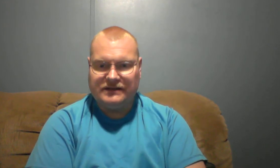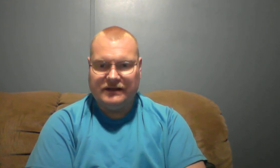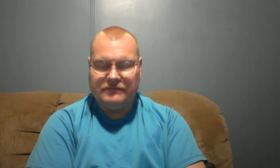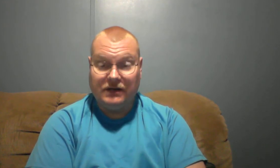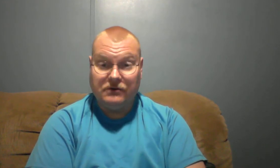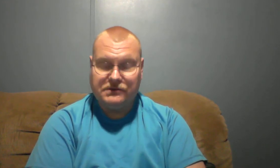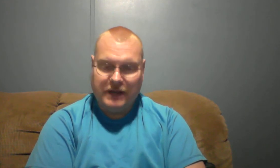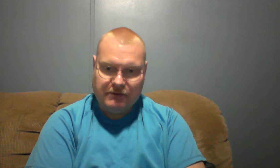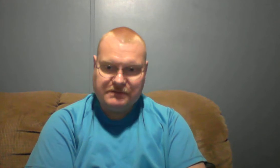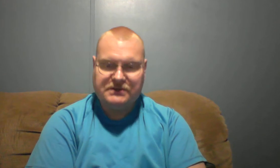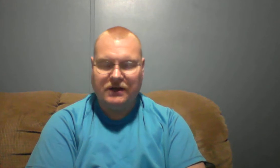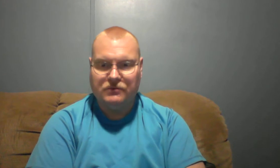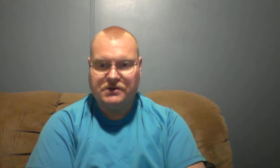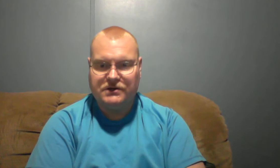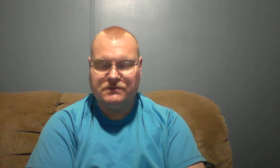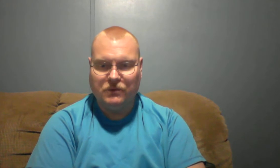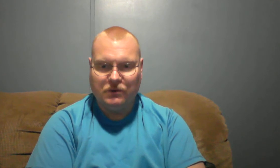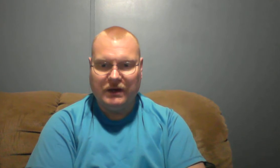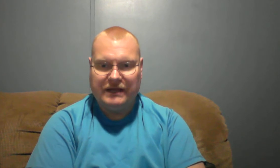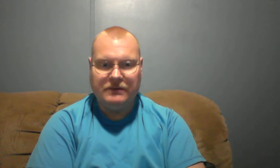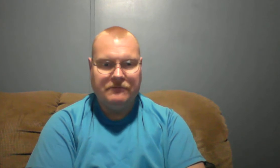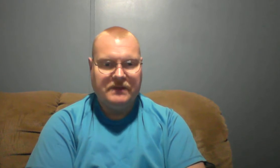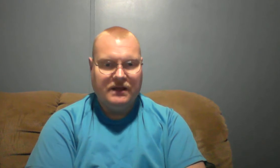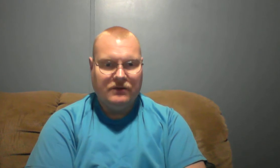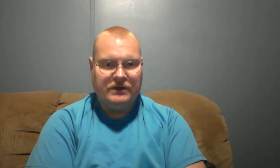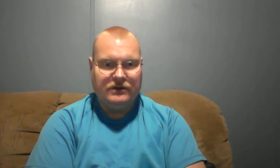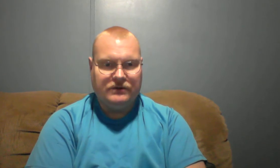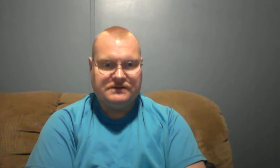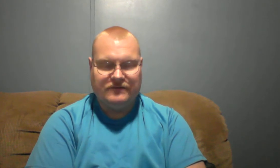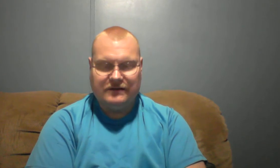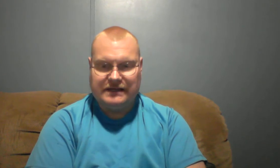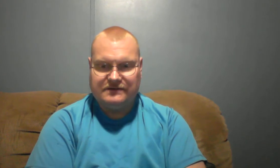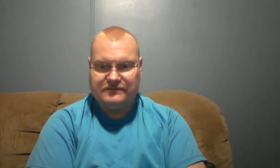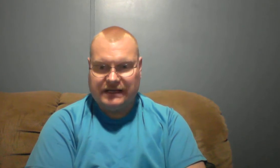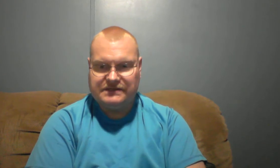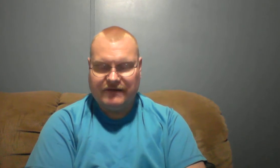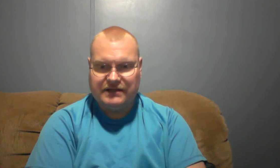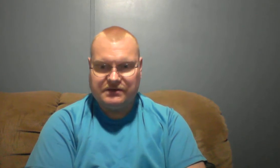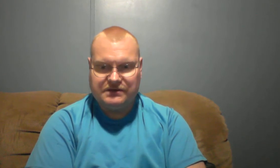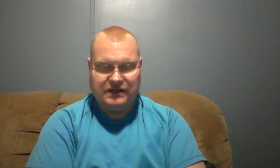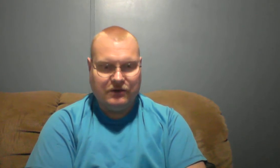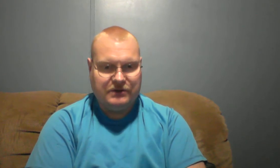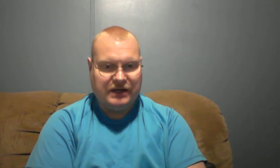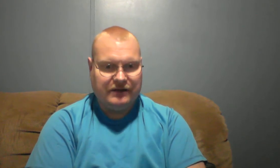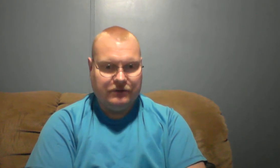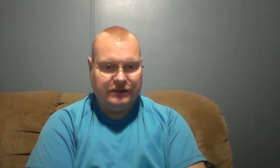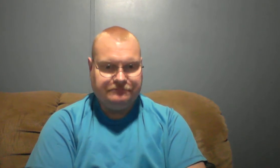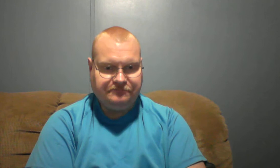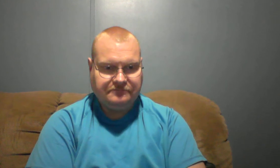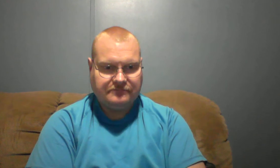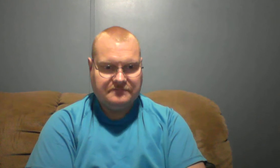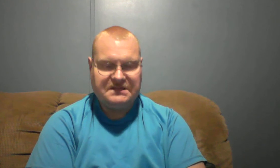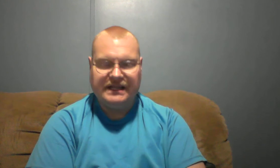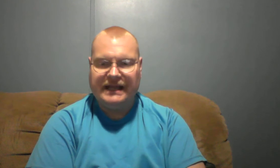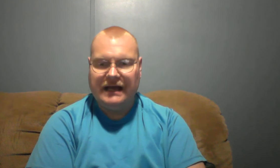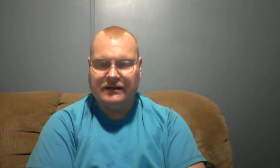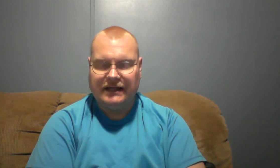of course we always miss the home church when we're away. we do as evangelists, you know, we try to get out and